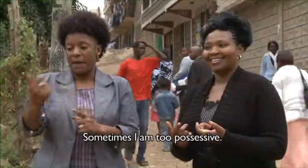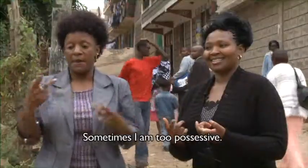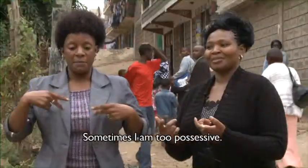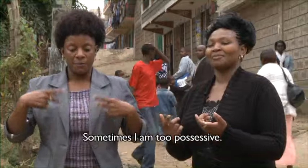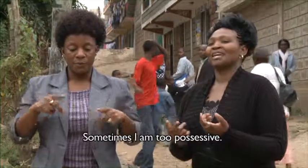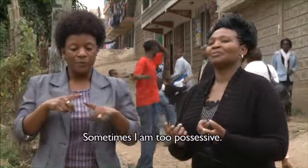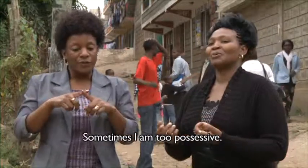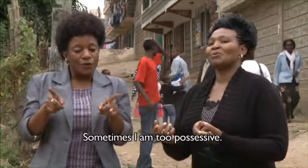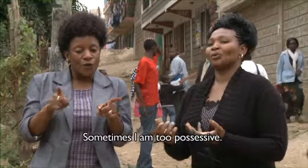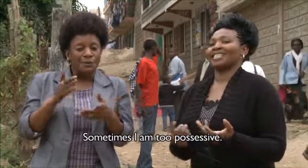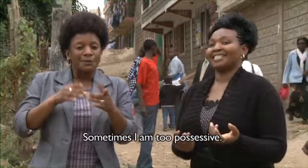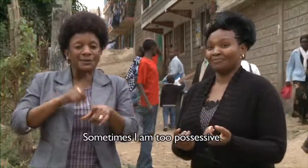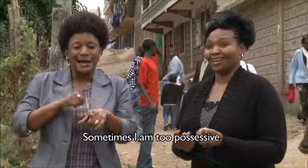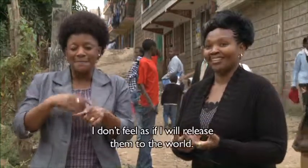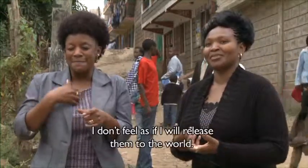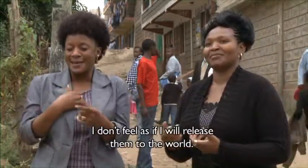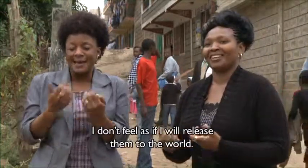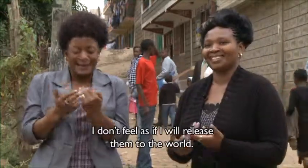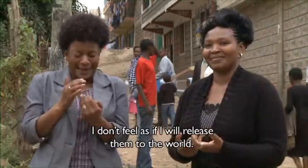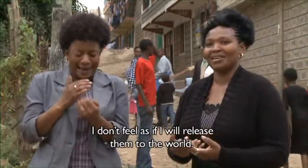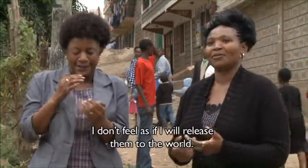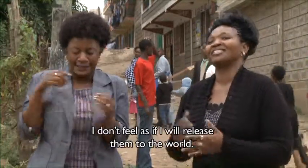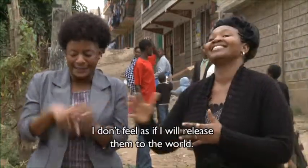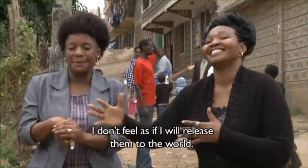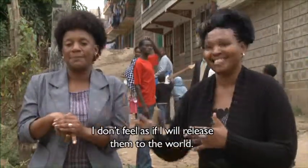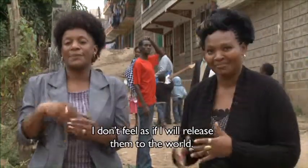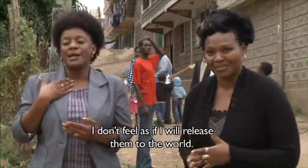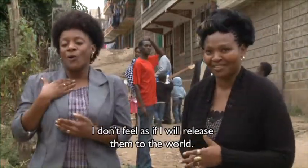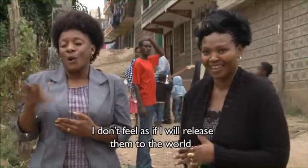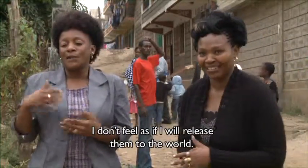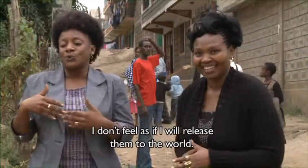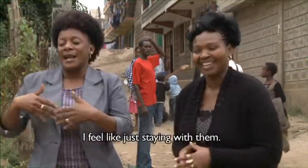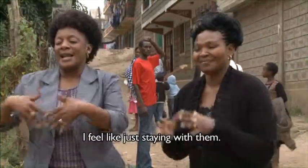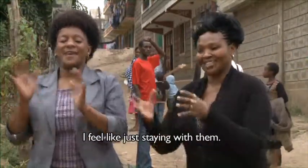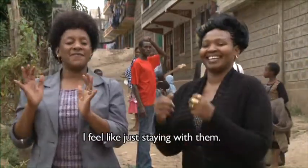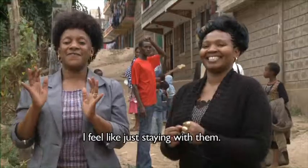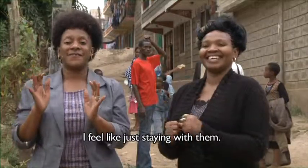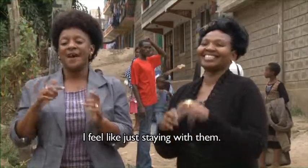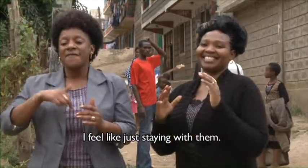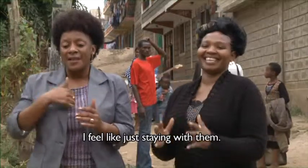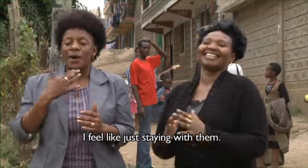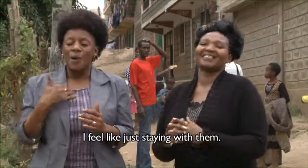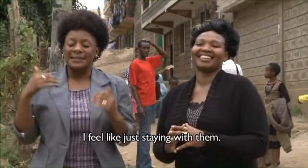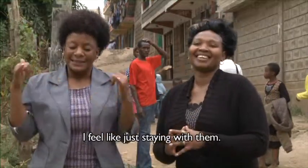Sometimes I'm too possessive. I don't feel as if I will release them to the world. I feel like just staying with them.